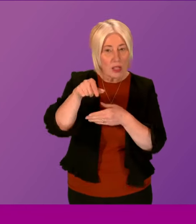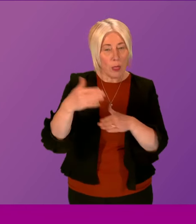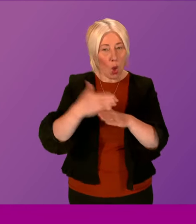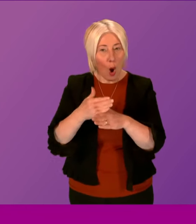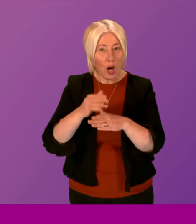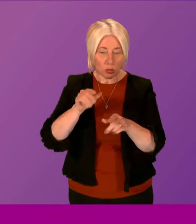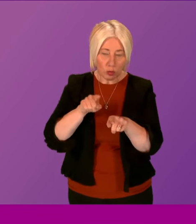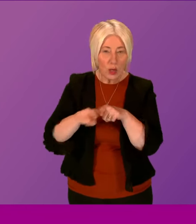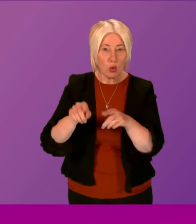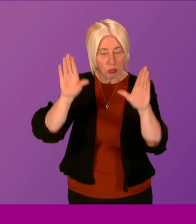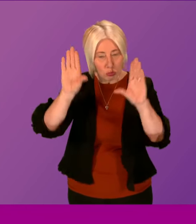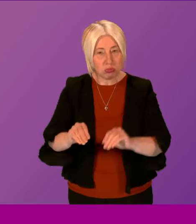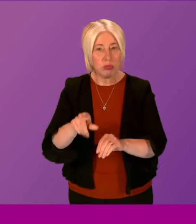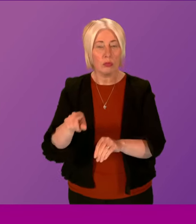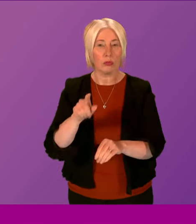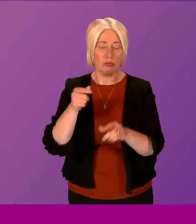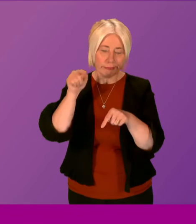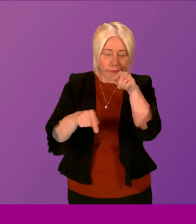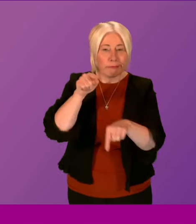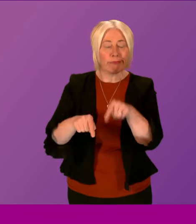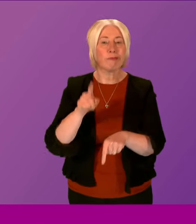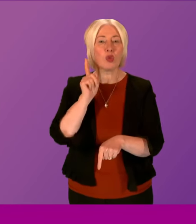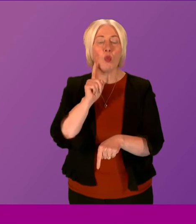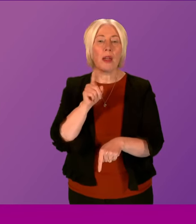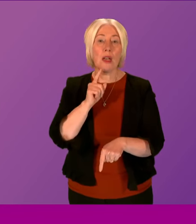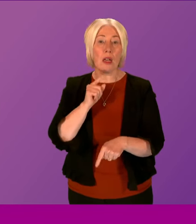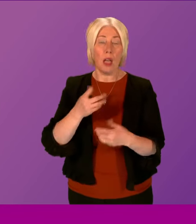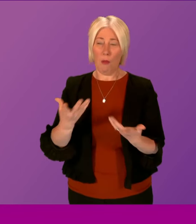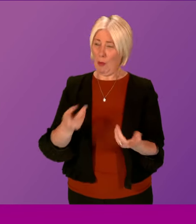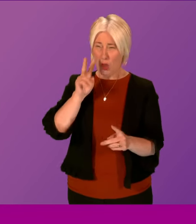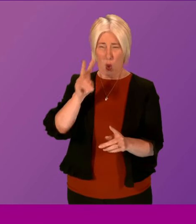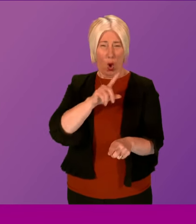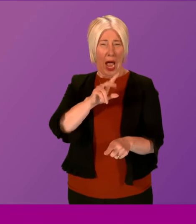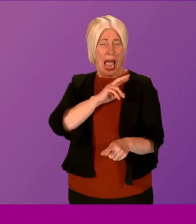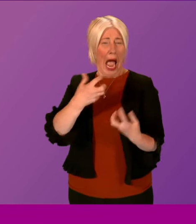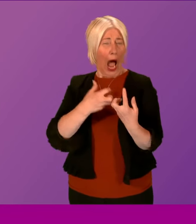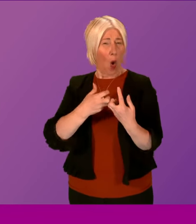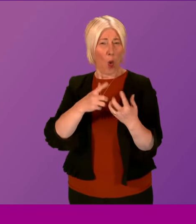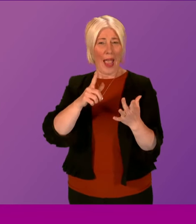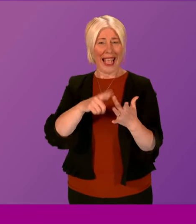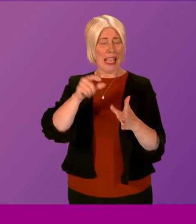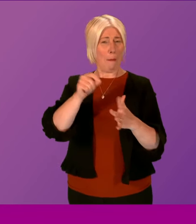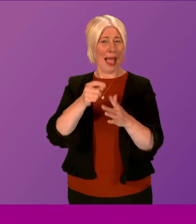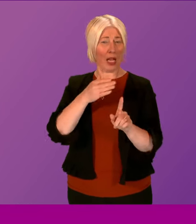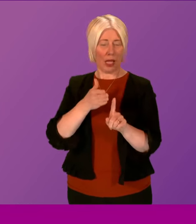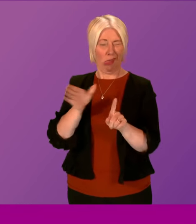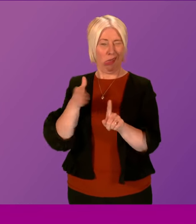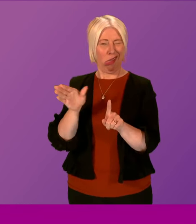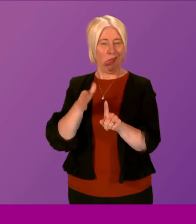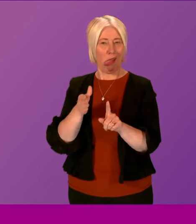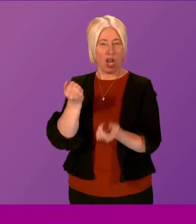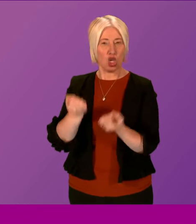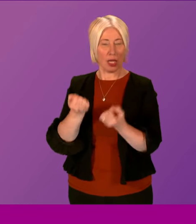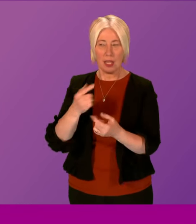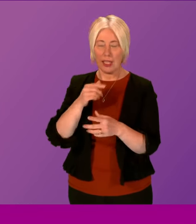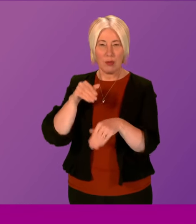there are many questions to answer around why Ian Packer was able to evade justice, continued to commit many crimes that